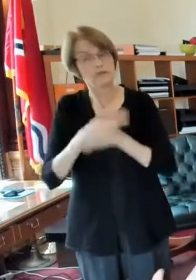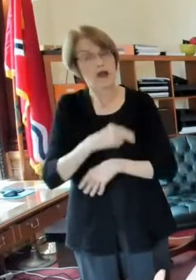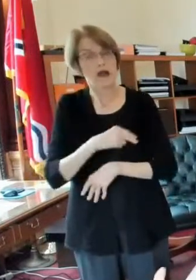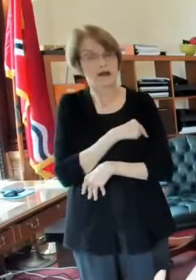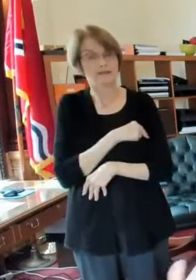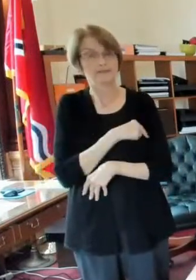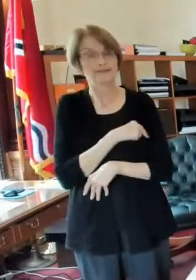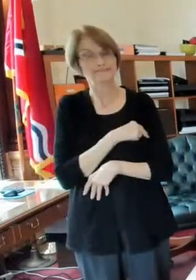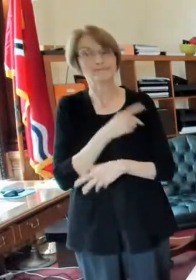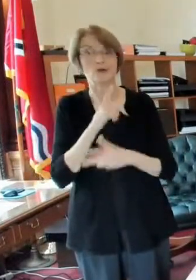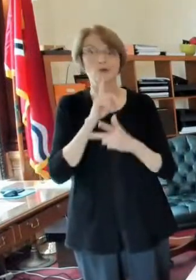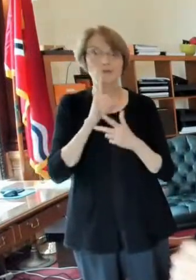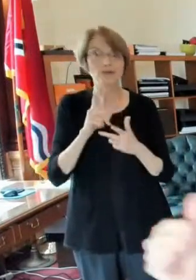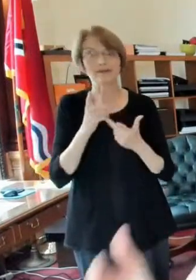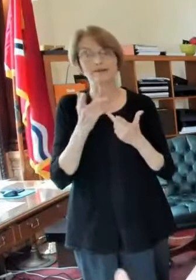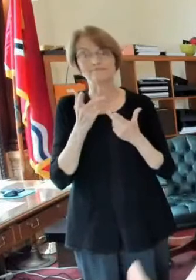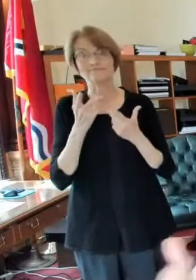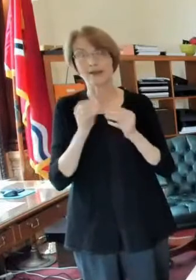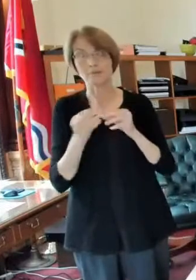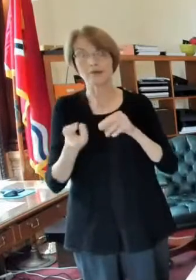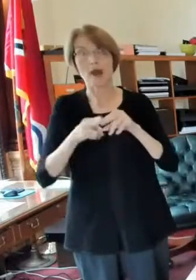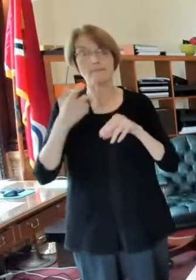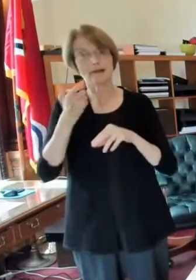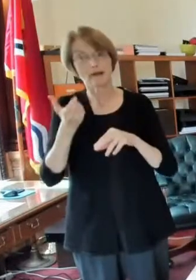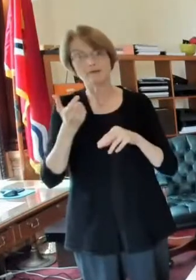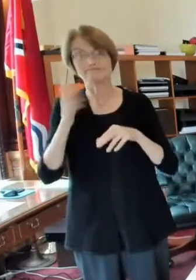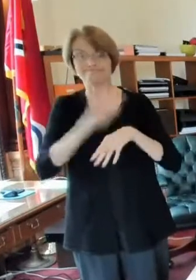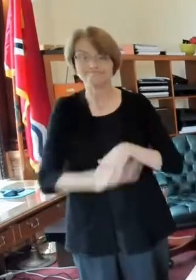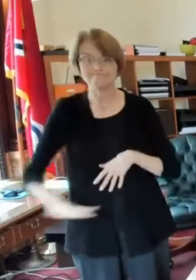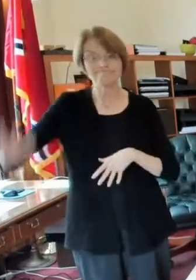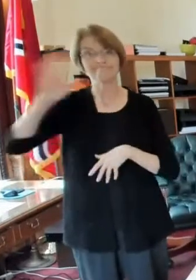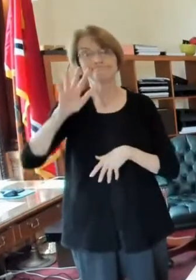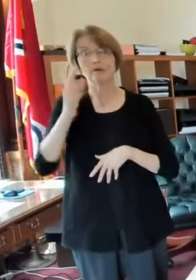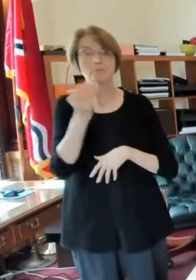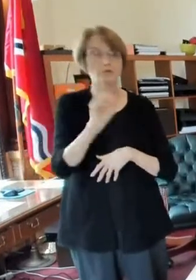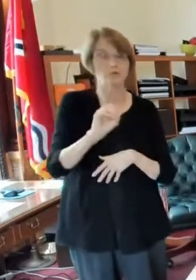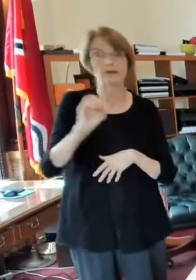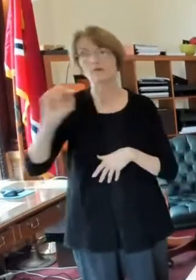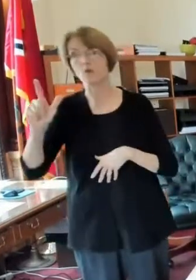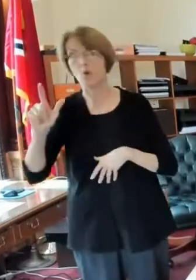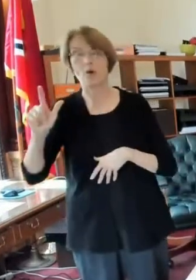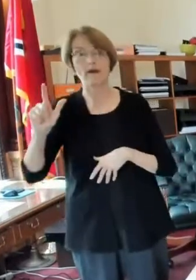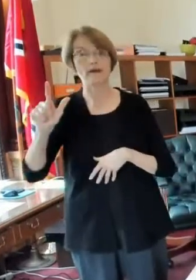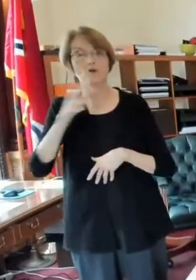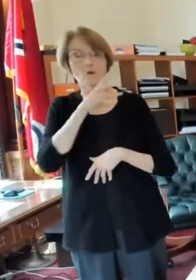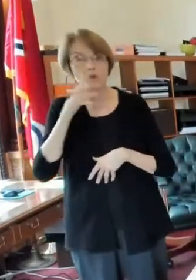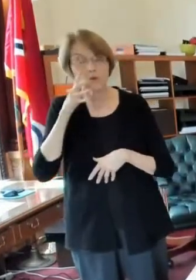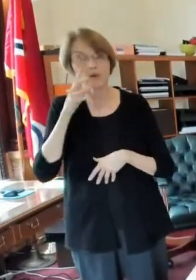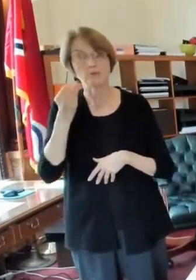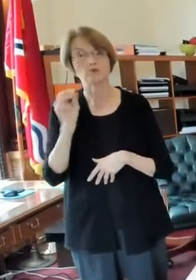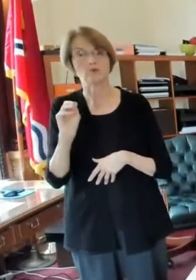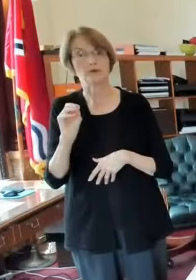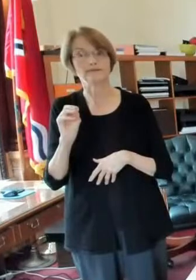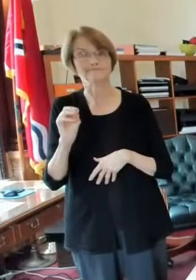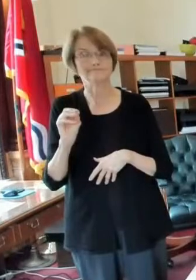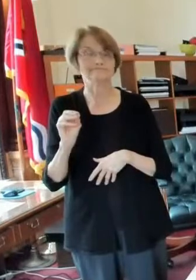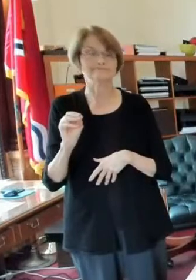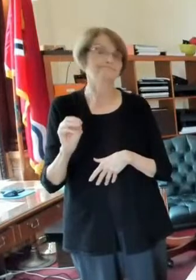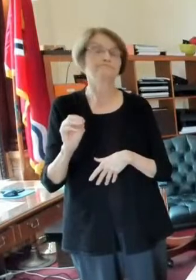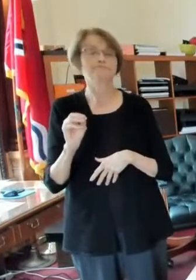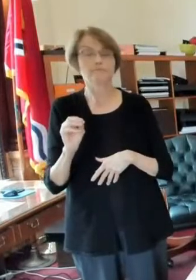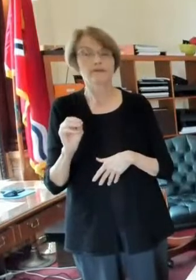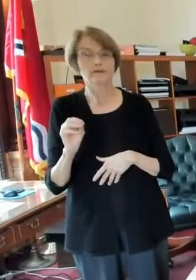entire region missouri illinois outstate missouri because of course much of the health care much of the